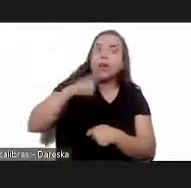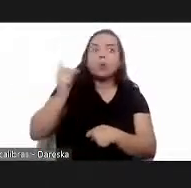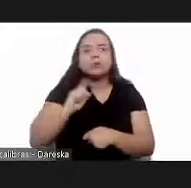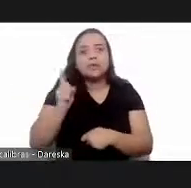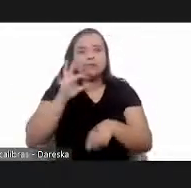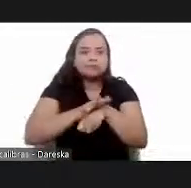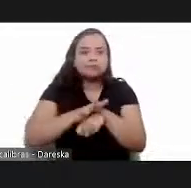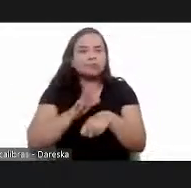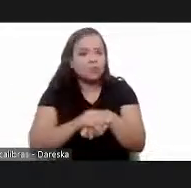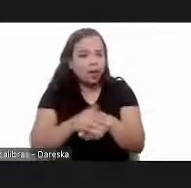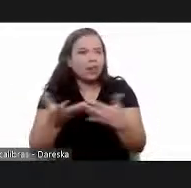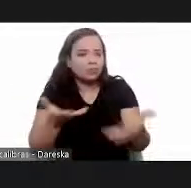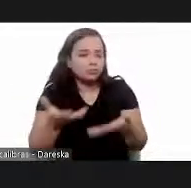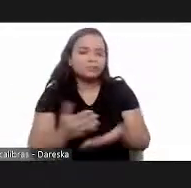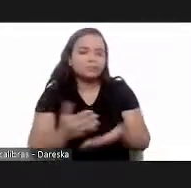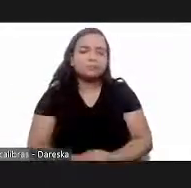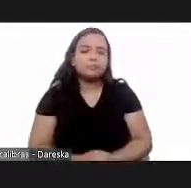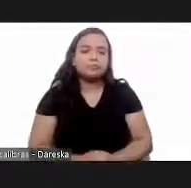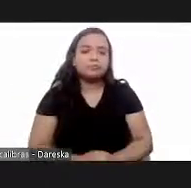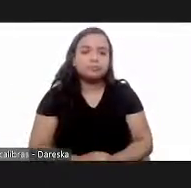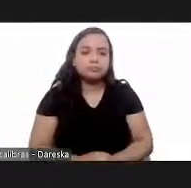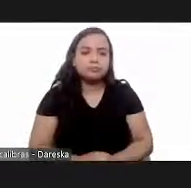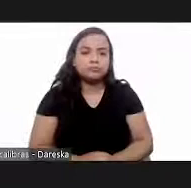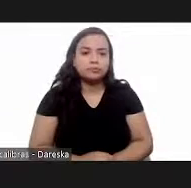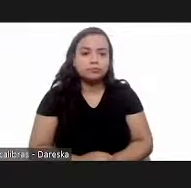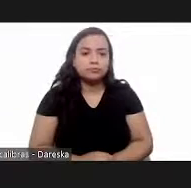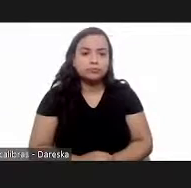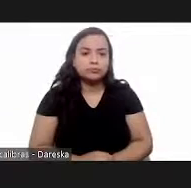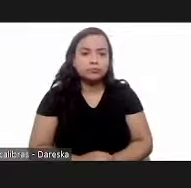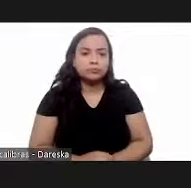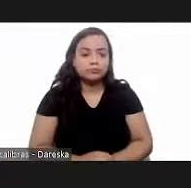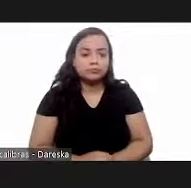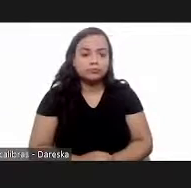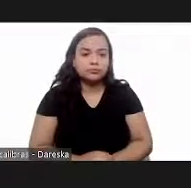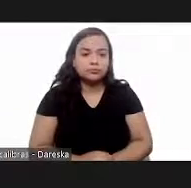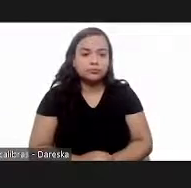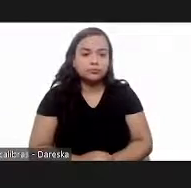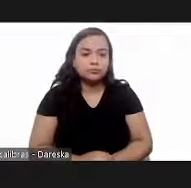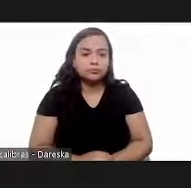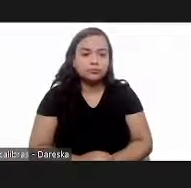blood tests of the mothers because the mother to child transmission